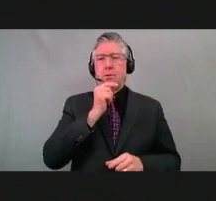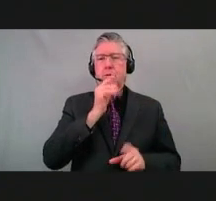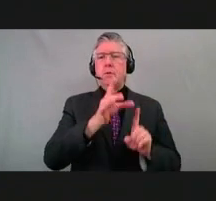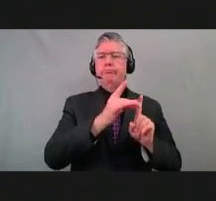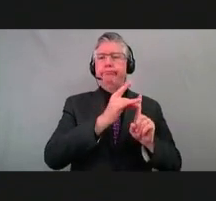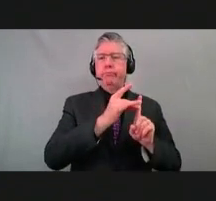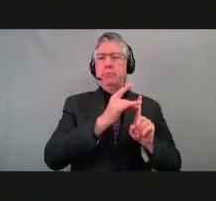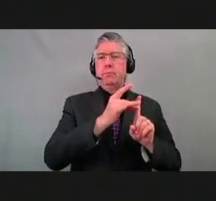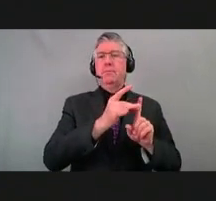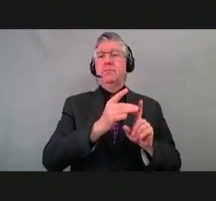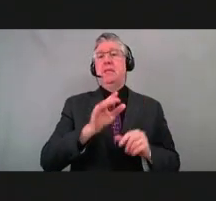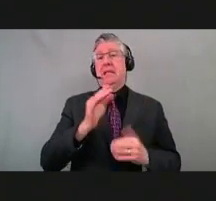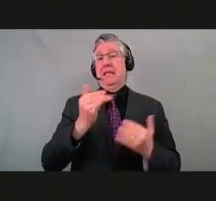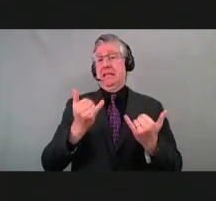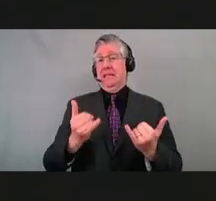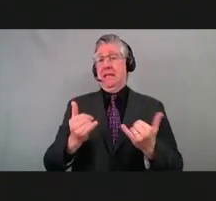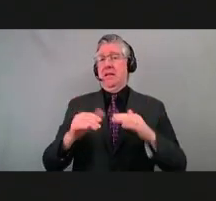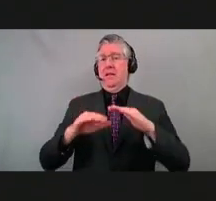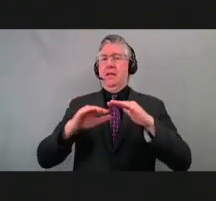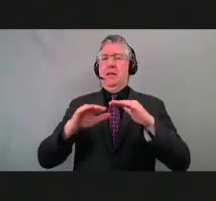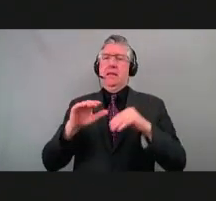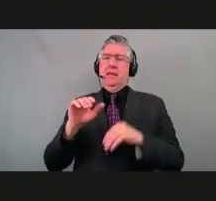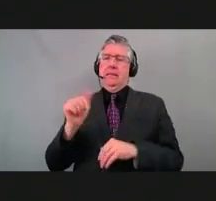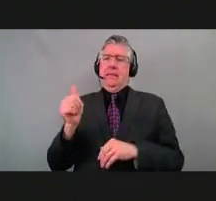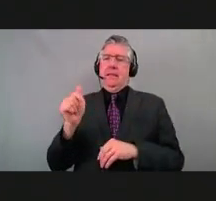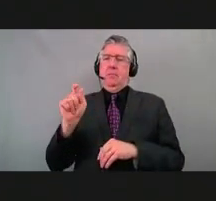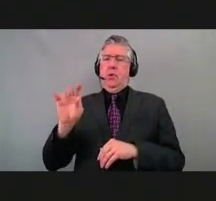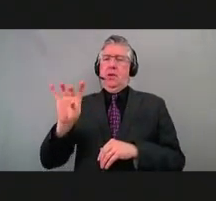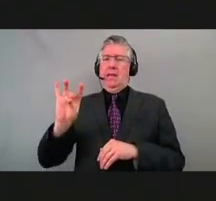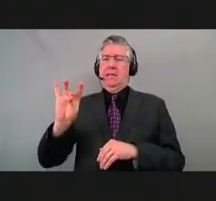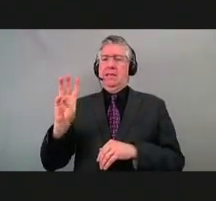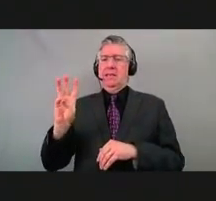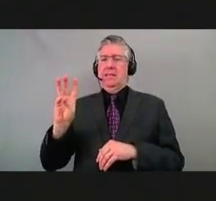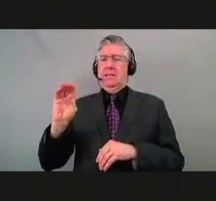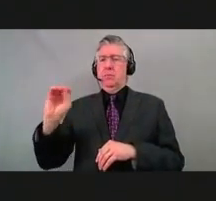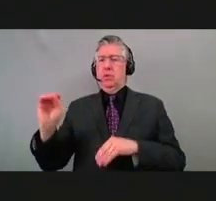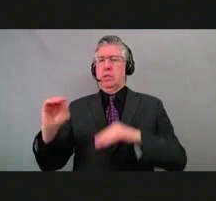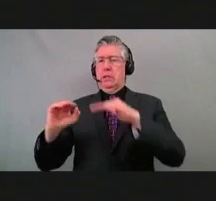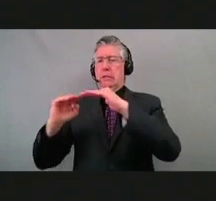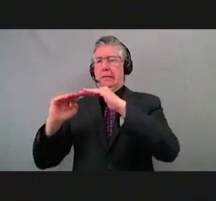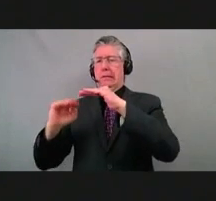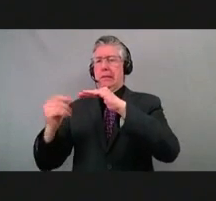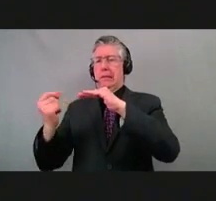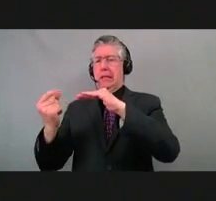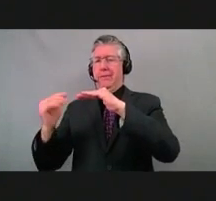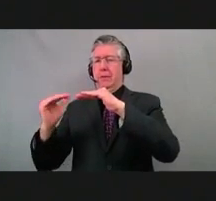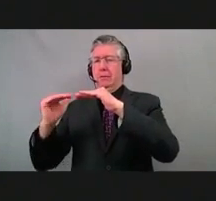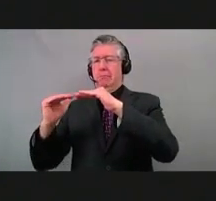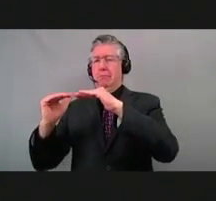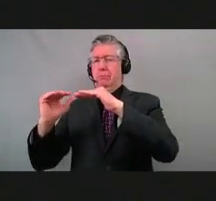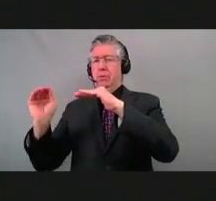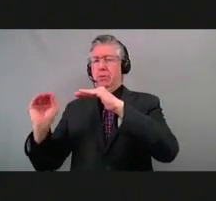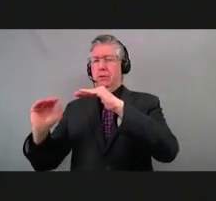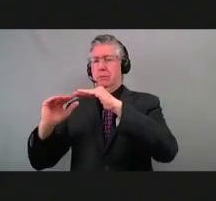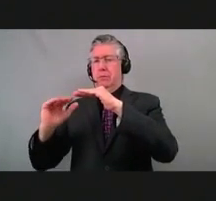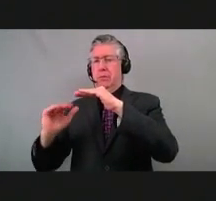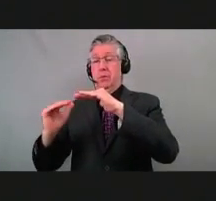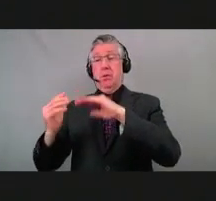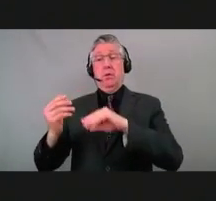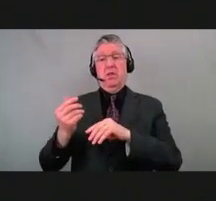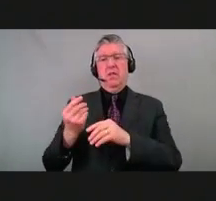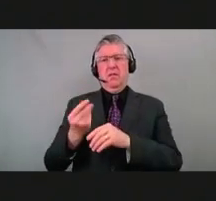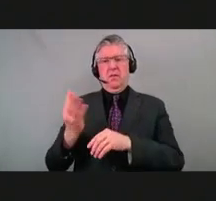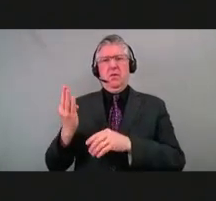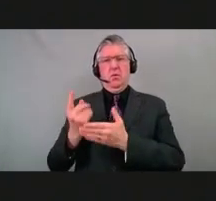below 11% at 10.86%. Again, you can see that we've come down a long way since our peak several weeks ago when we were at